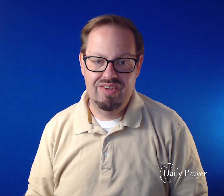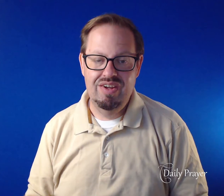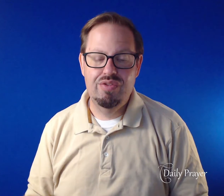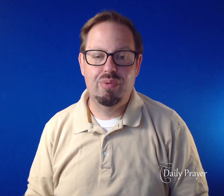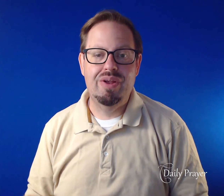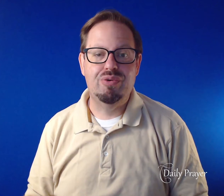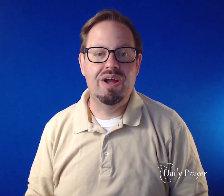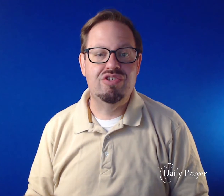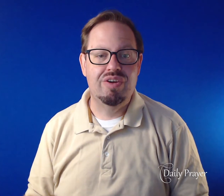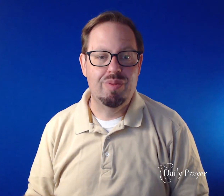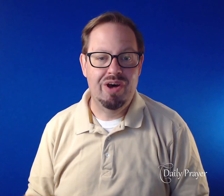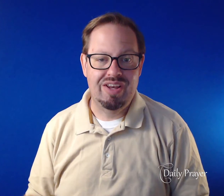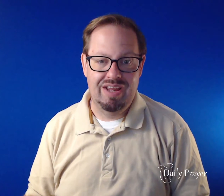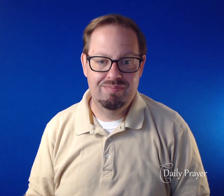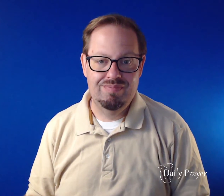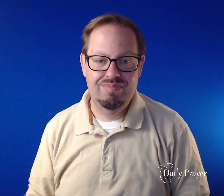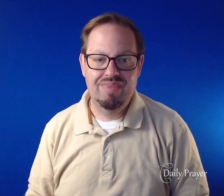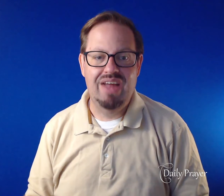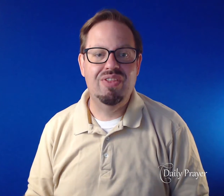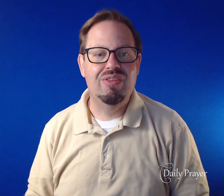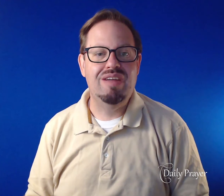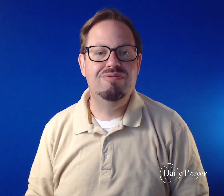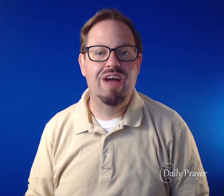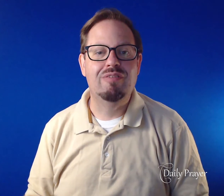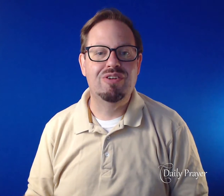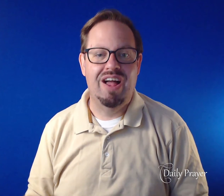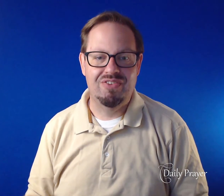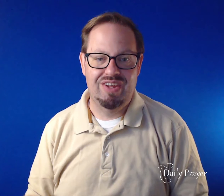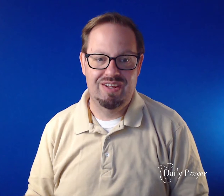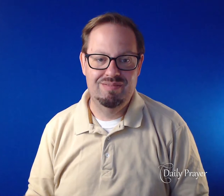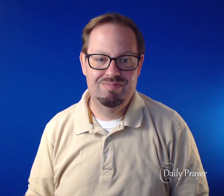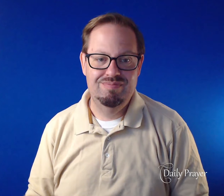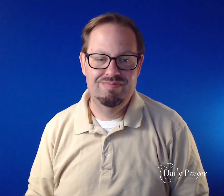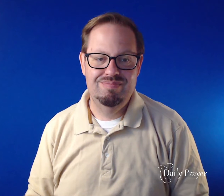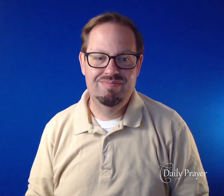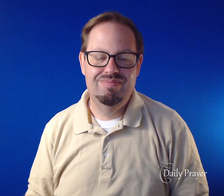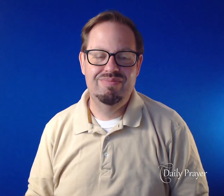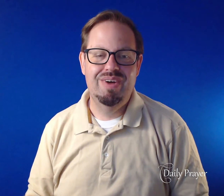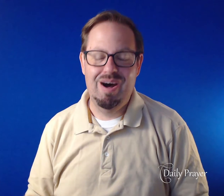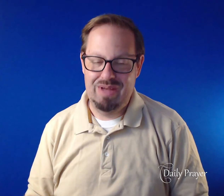the resurrection of the body, and the life everlasting. Amen.